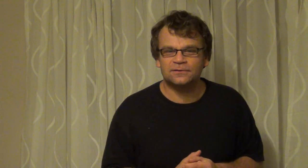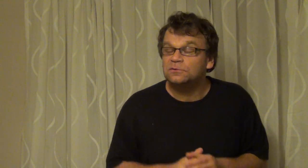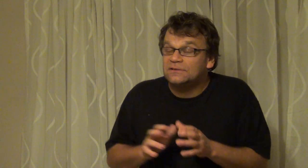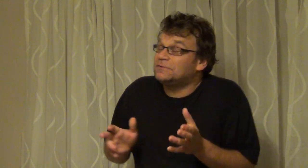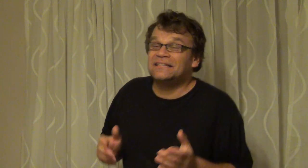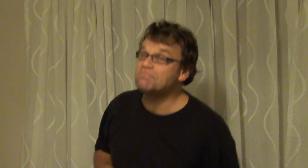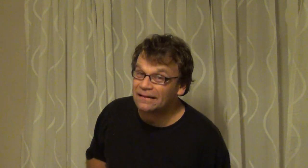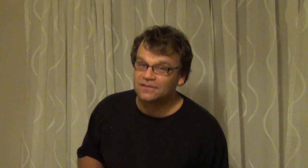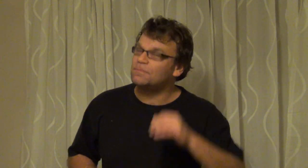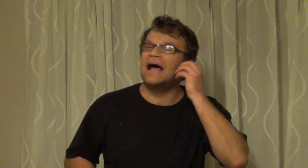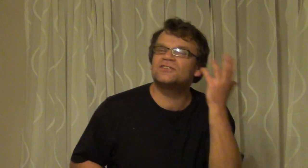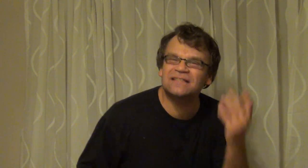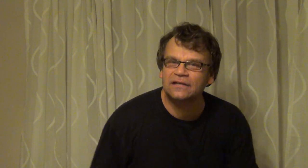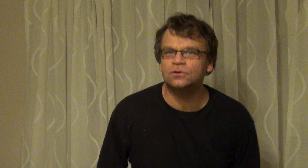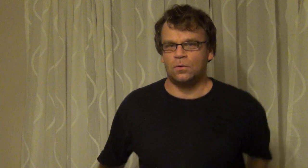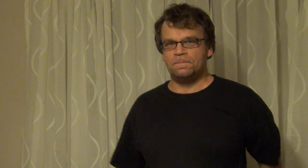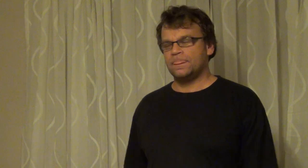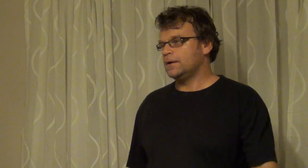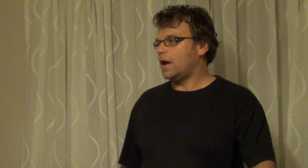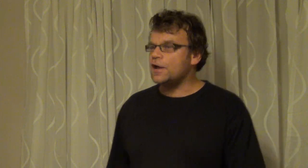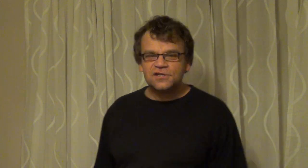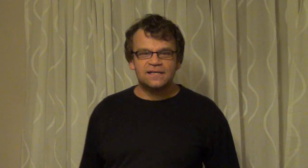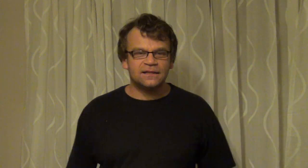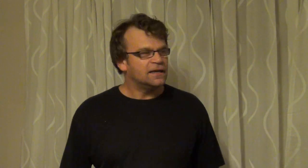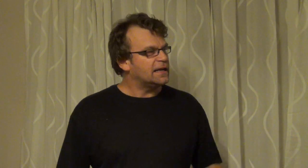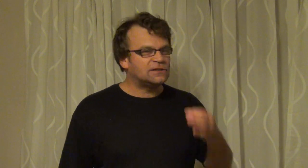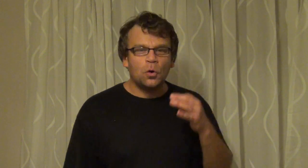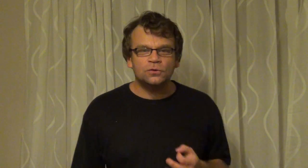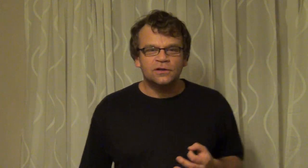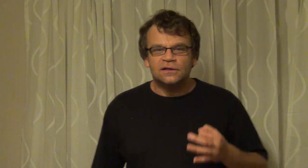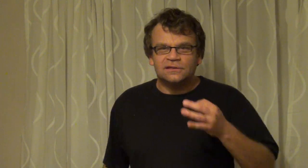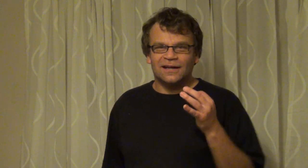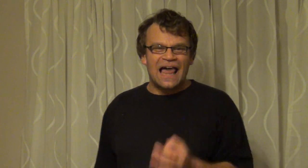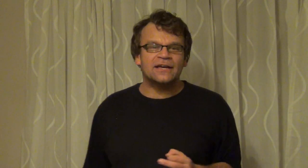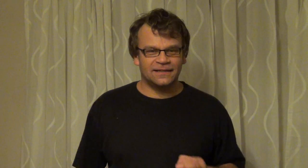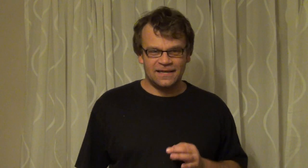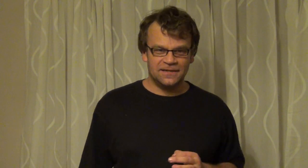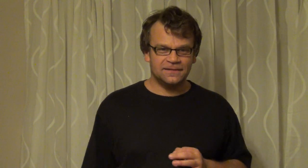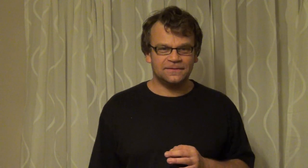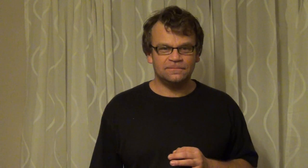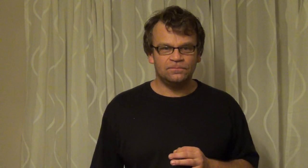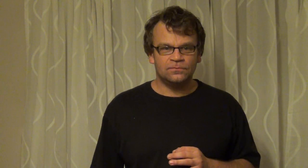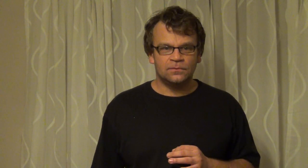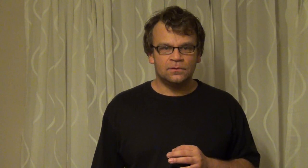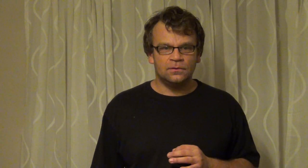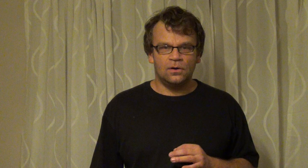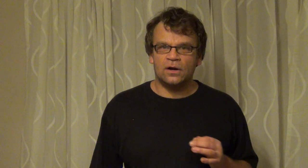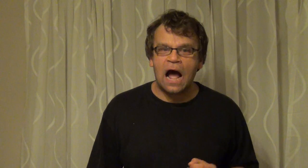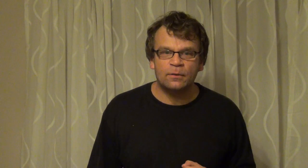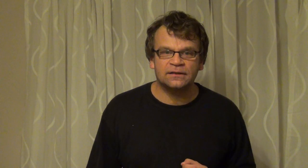not that it matters but I just like to know and she said it called The Lion King and I went